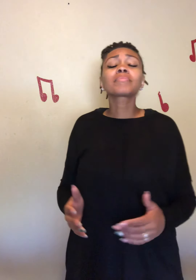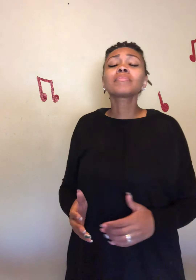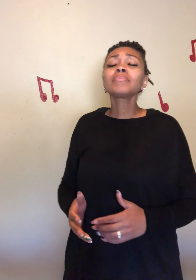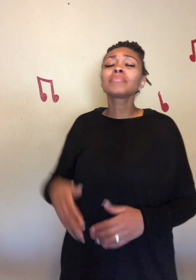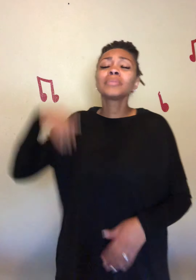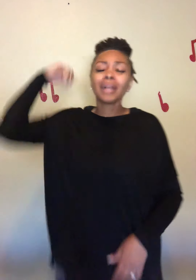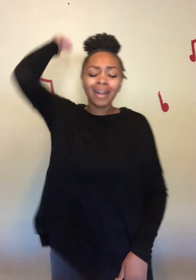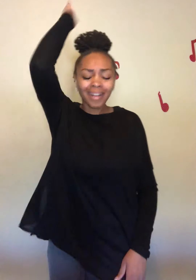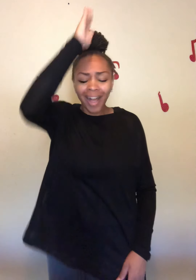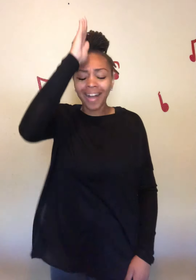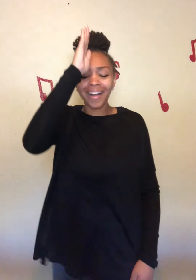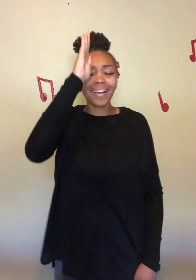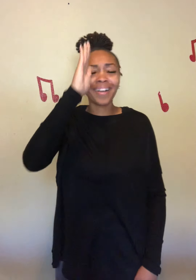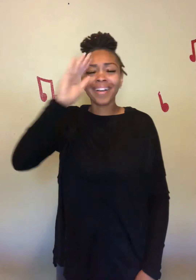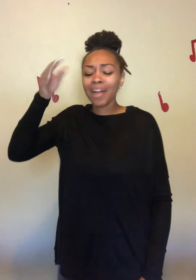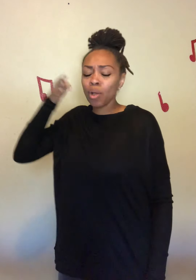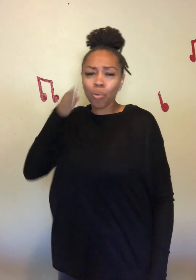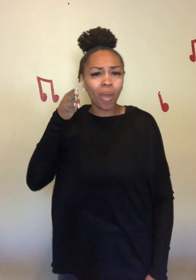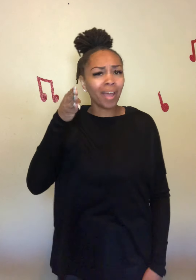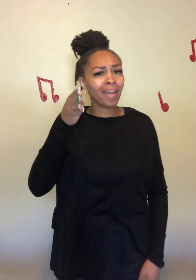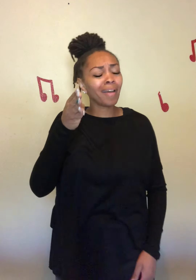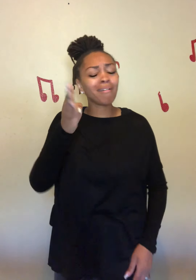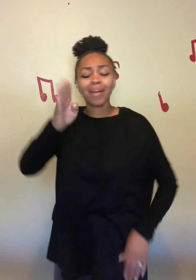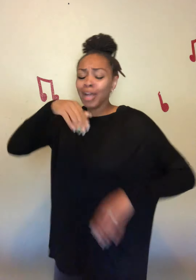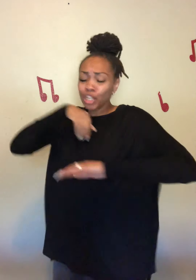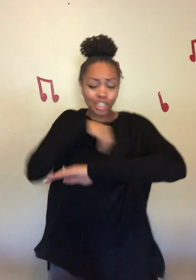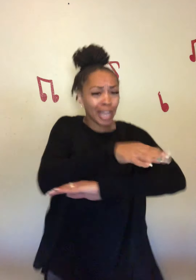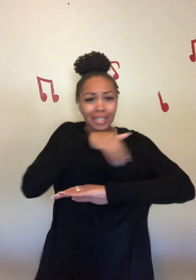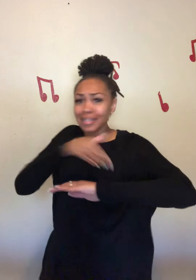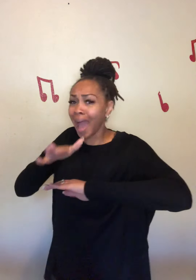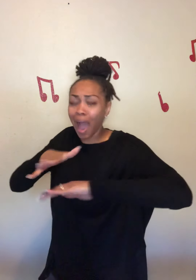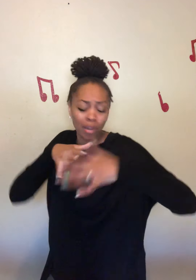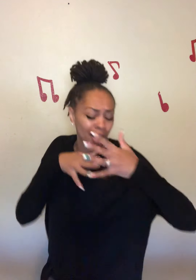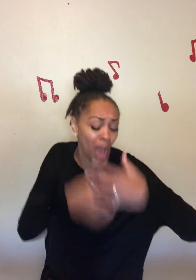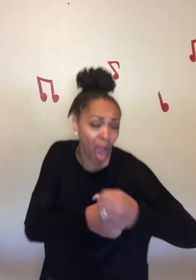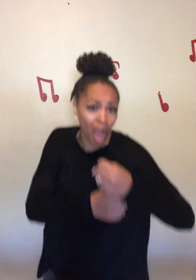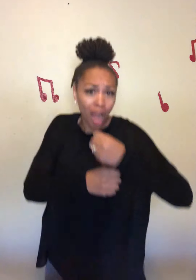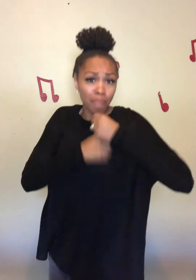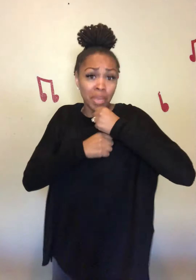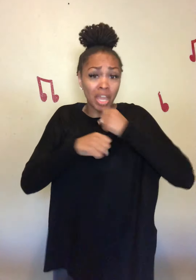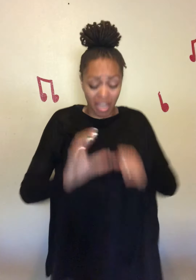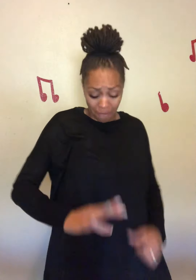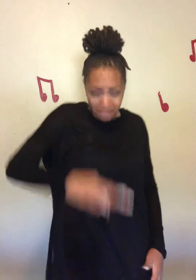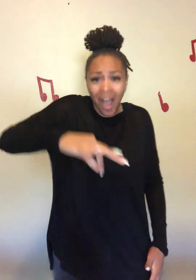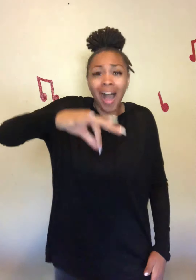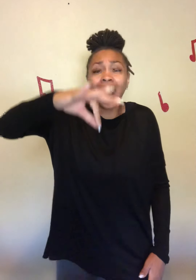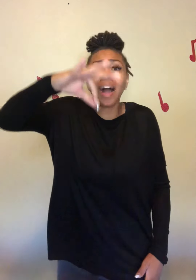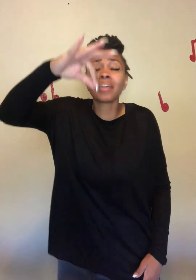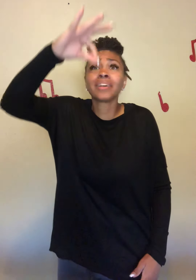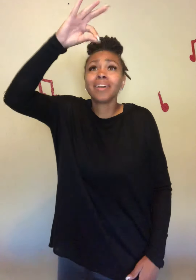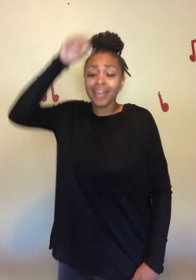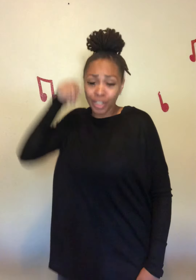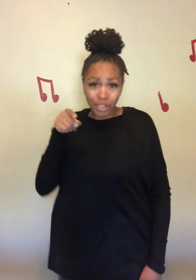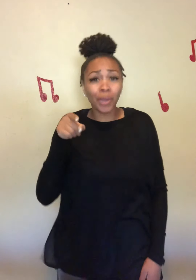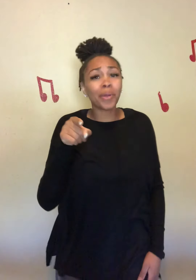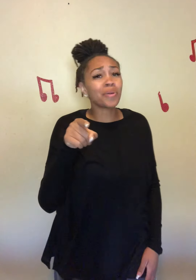I will send out an army To find you